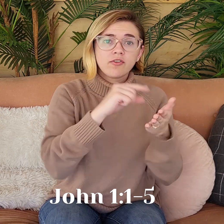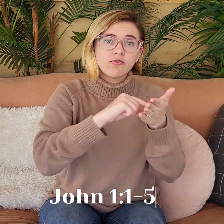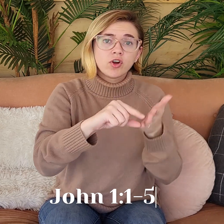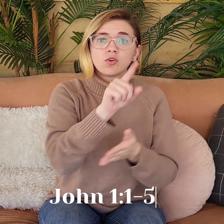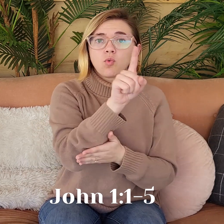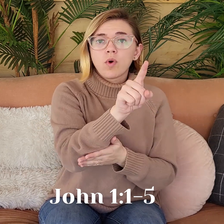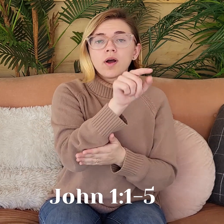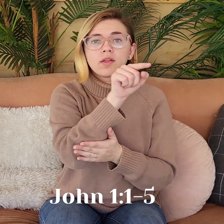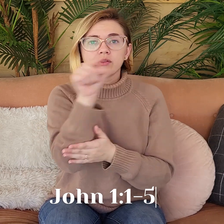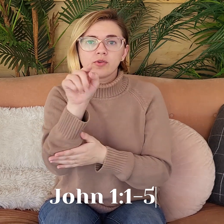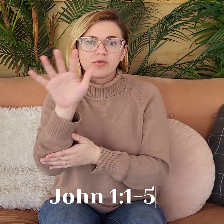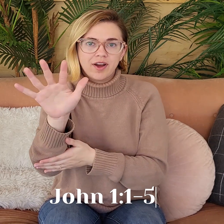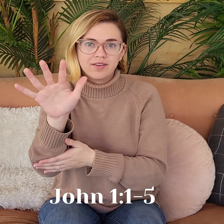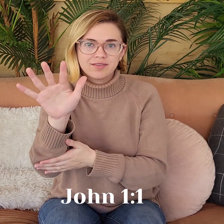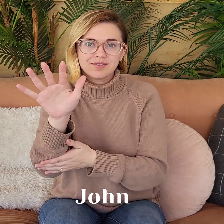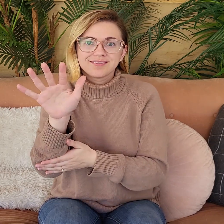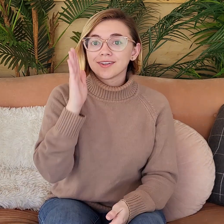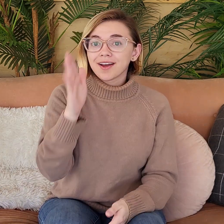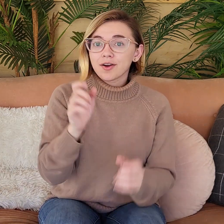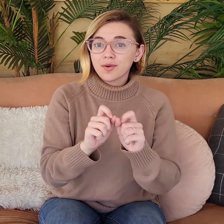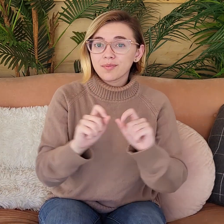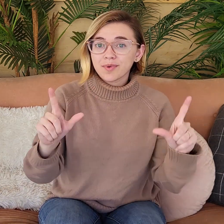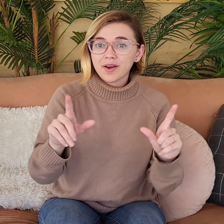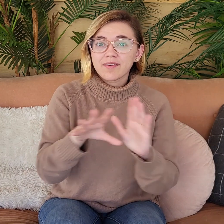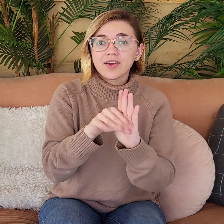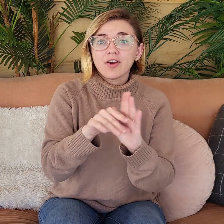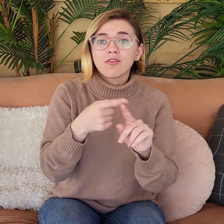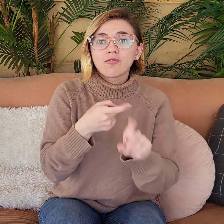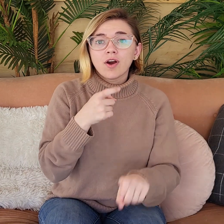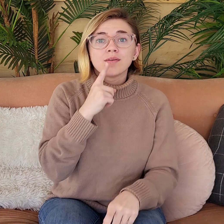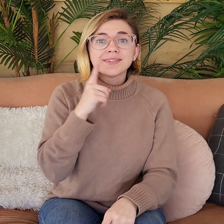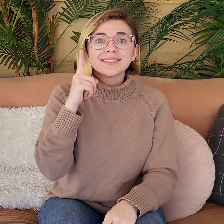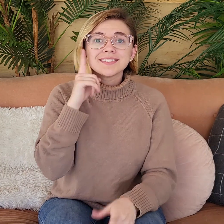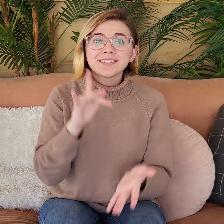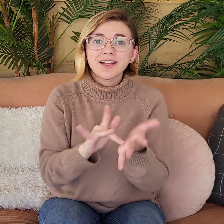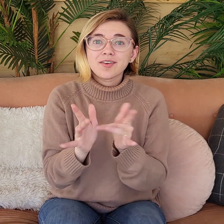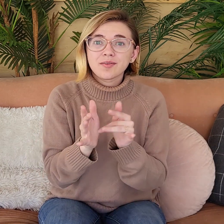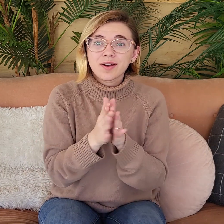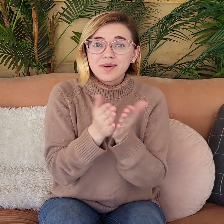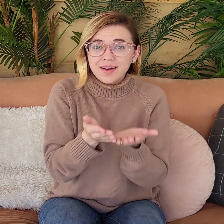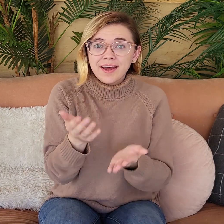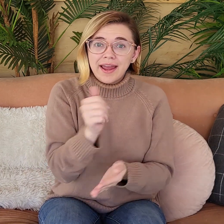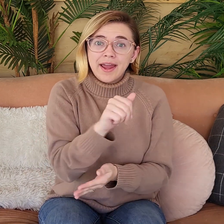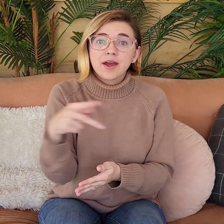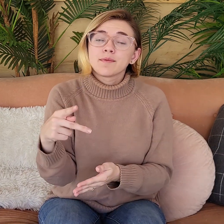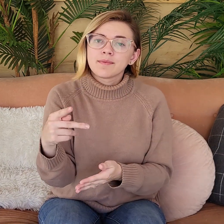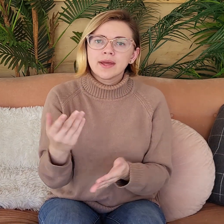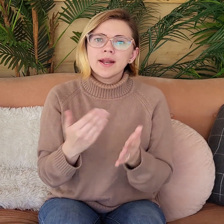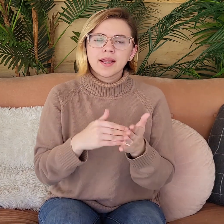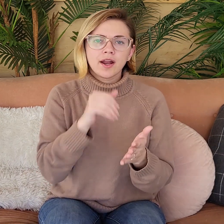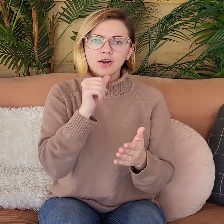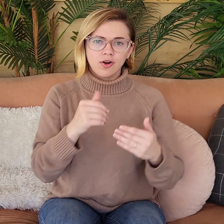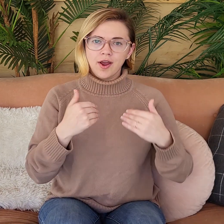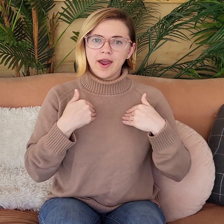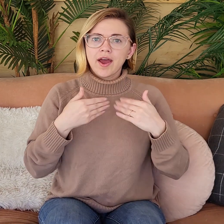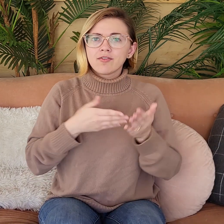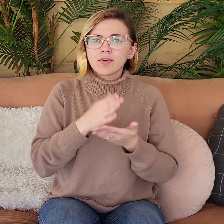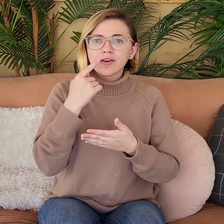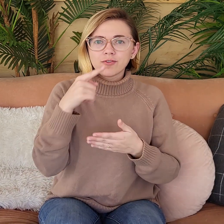in chapter 1 verses 1 through 5. So I'm going to put up a video from the Deaf Bible app. And once again,